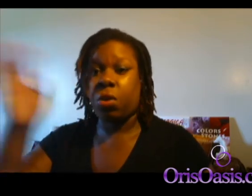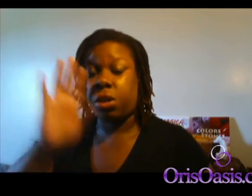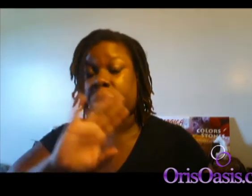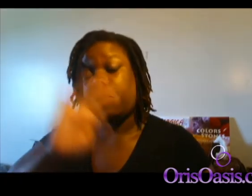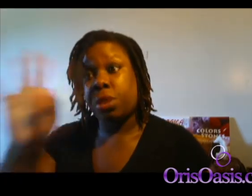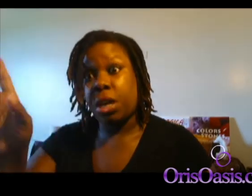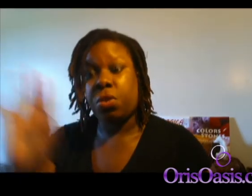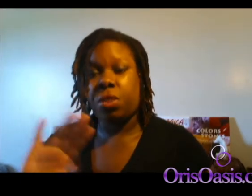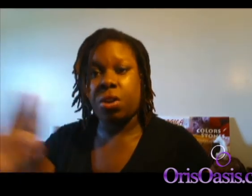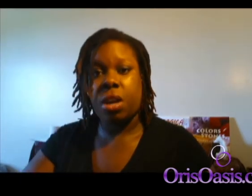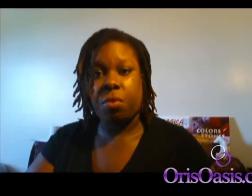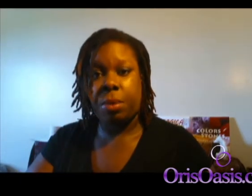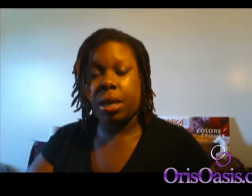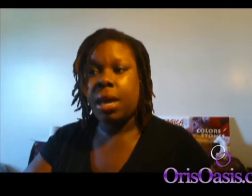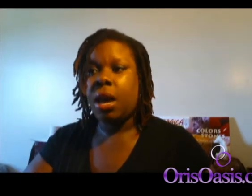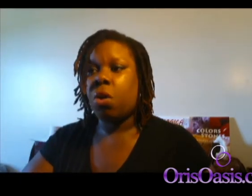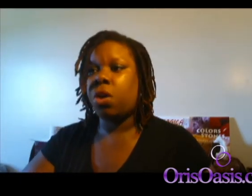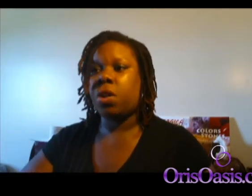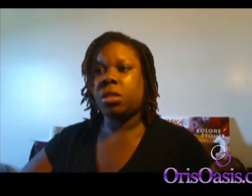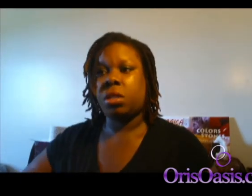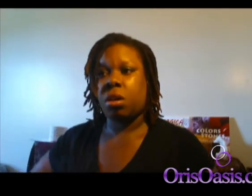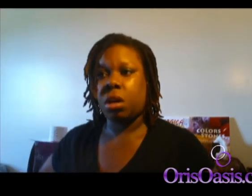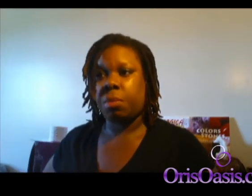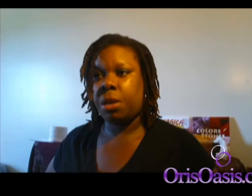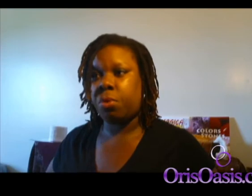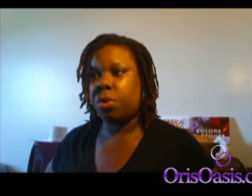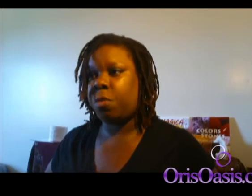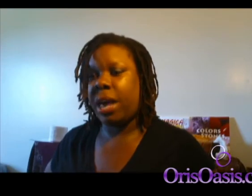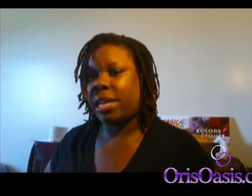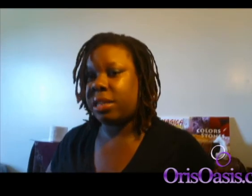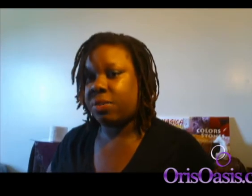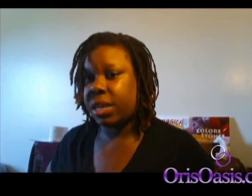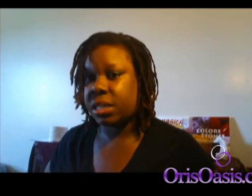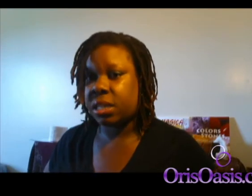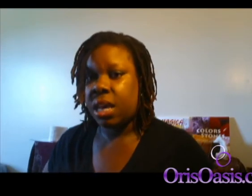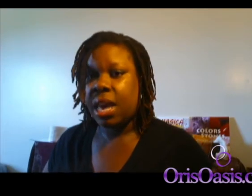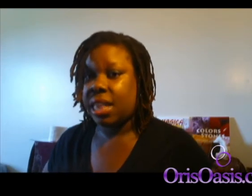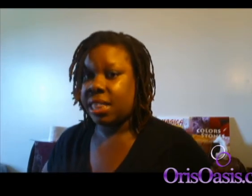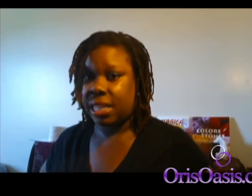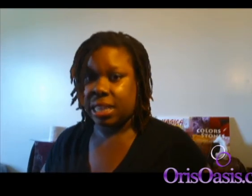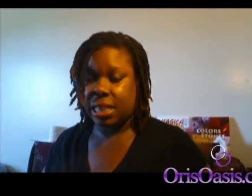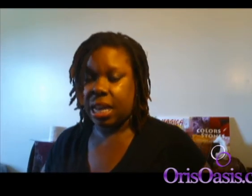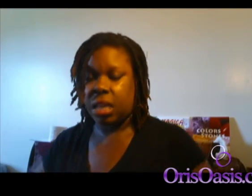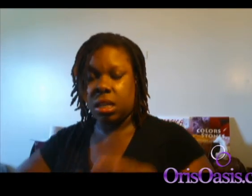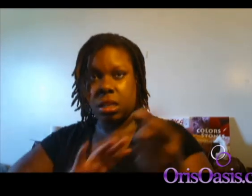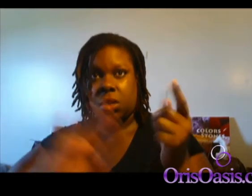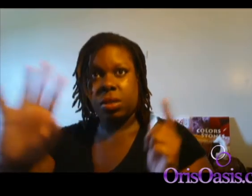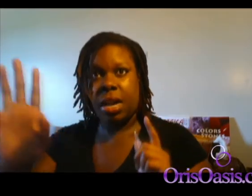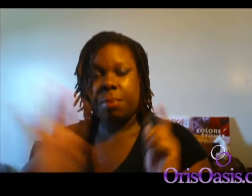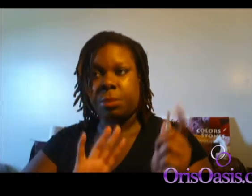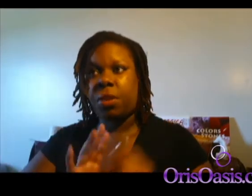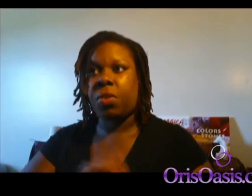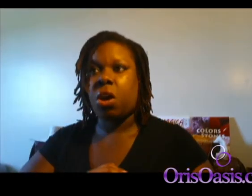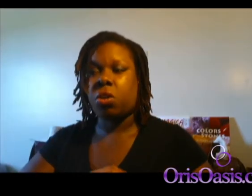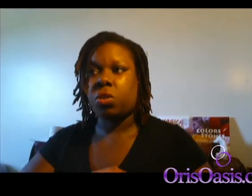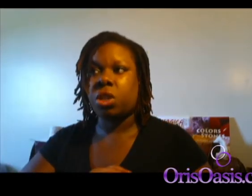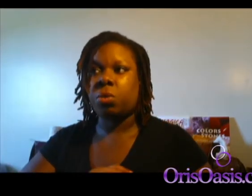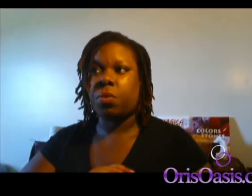or at least you think they're never met. Or, they're talking to people of past events, and things like that. And, so, a time perspective that also deals with the fifth